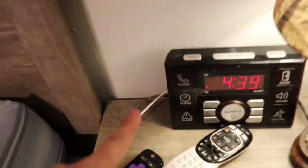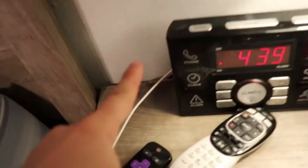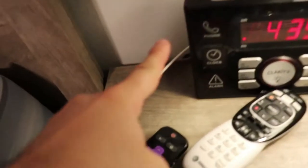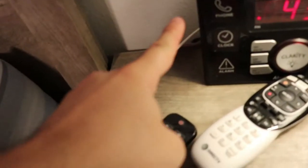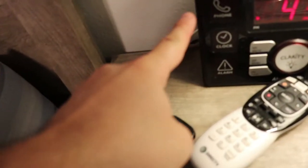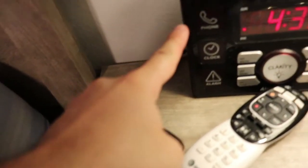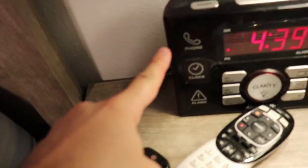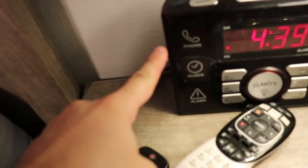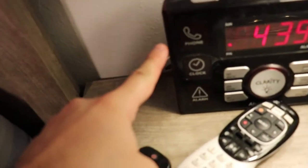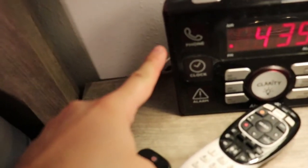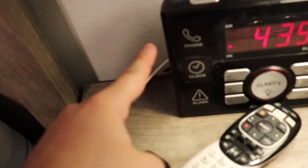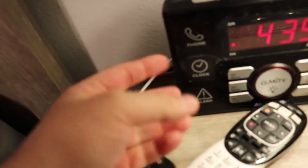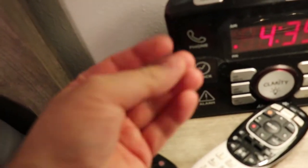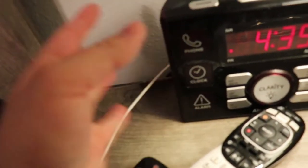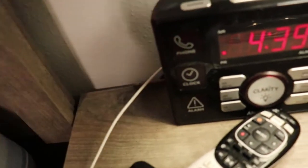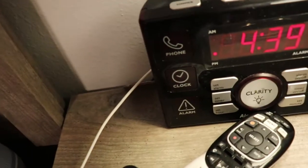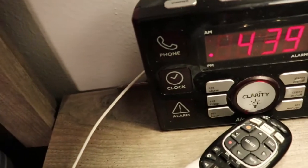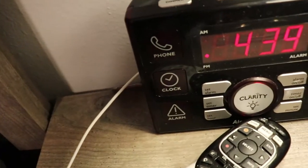will light up